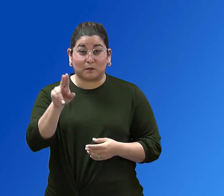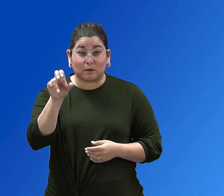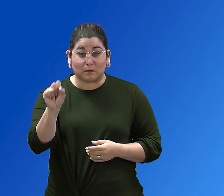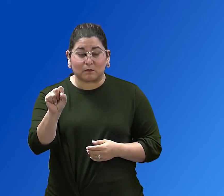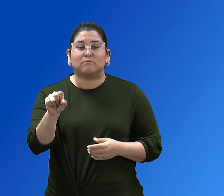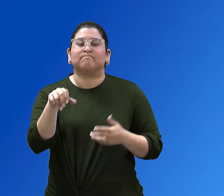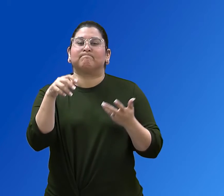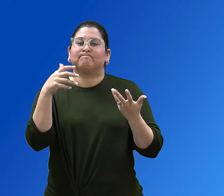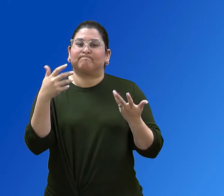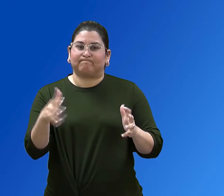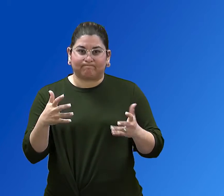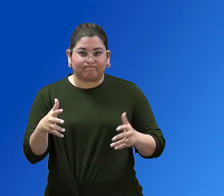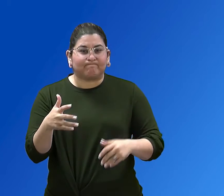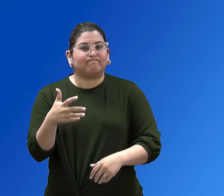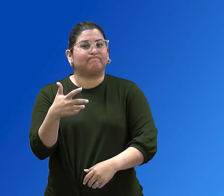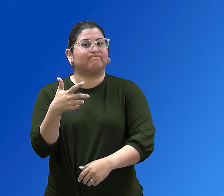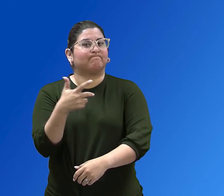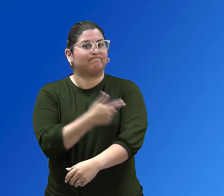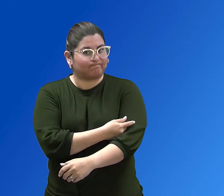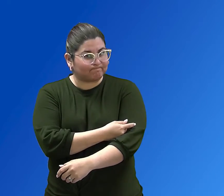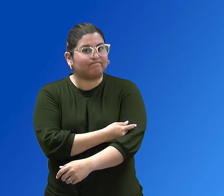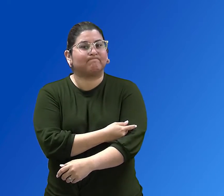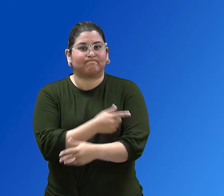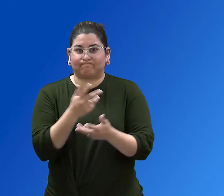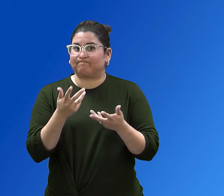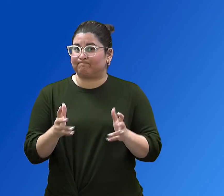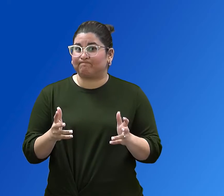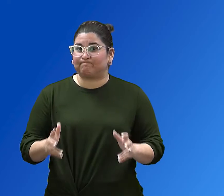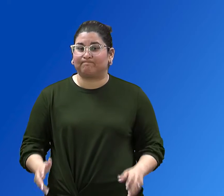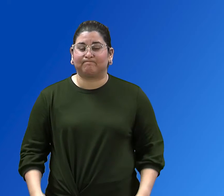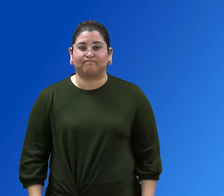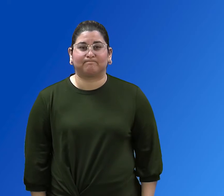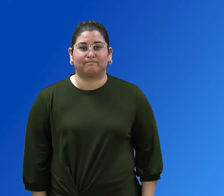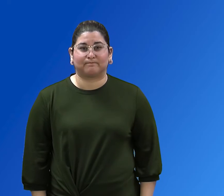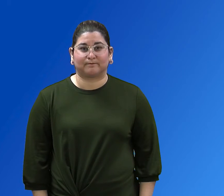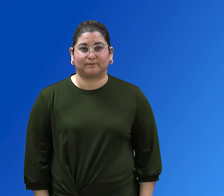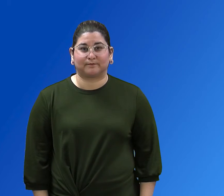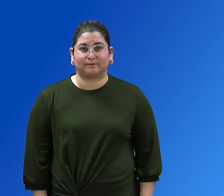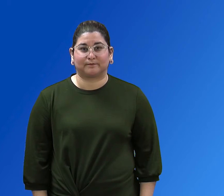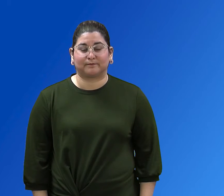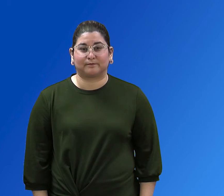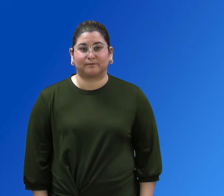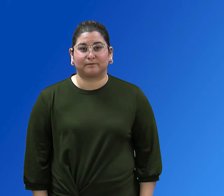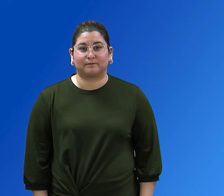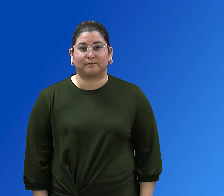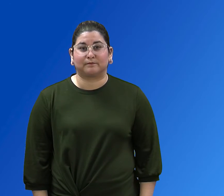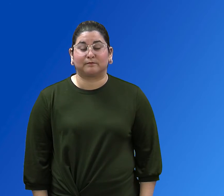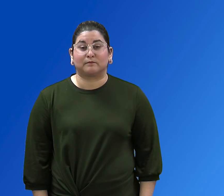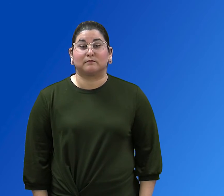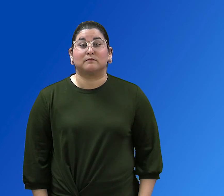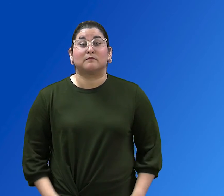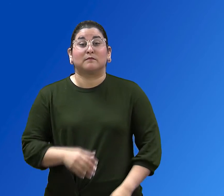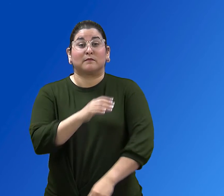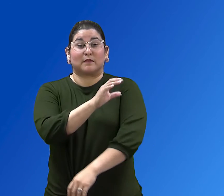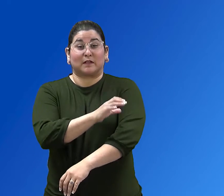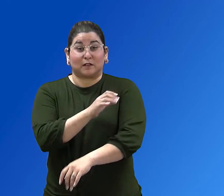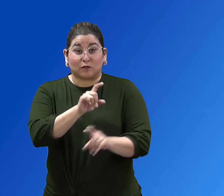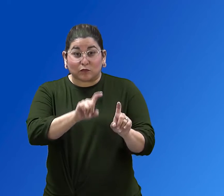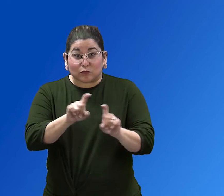States have already received COVID-19 vaccines. COVID-19 vaccines